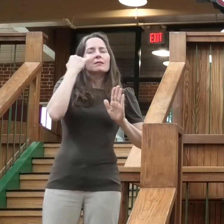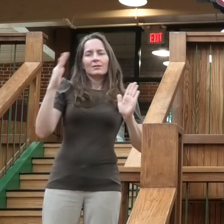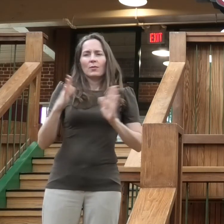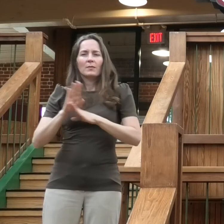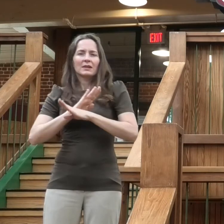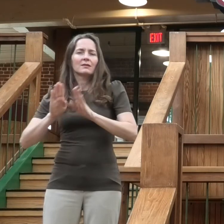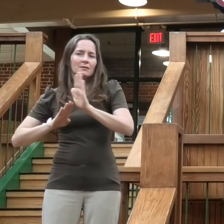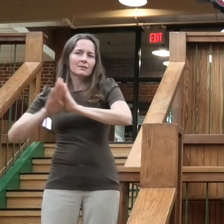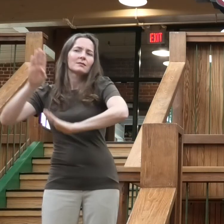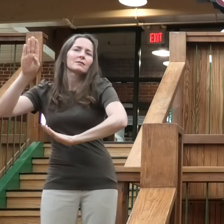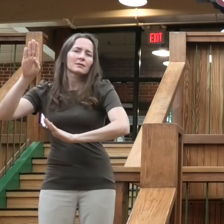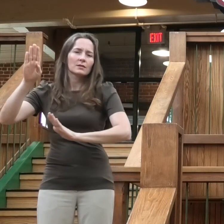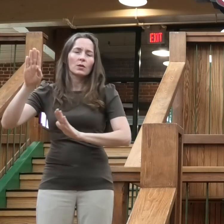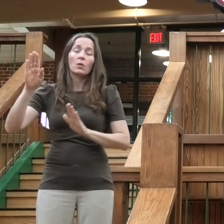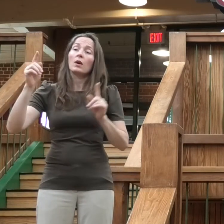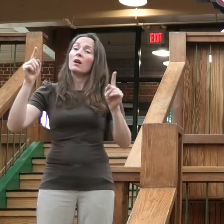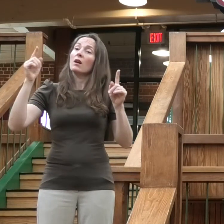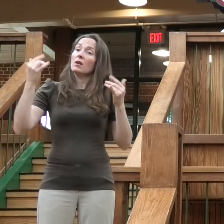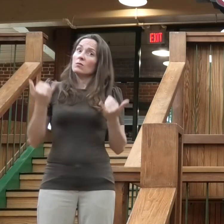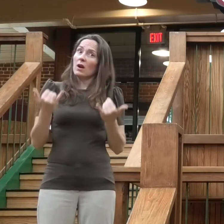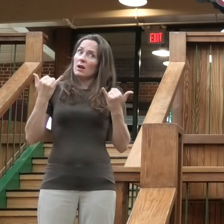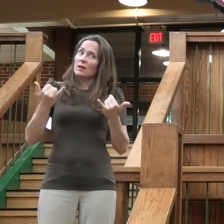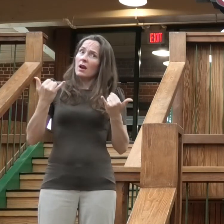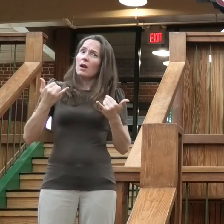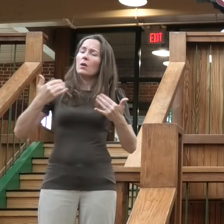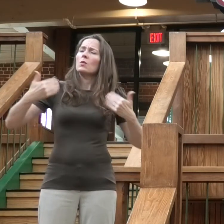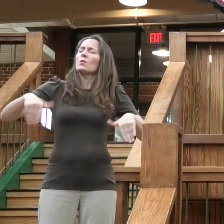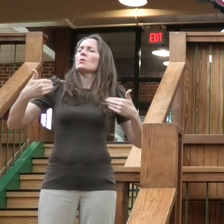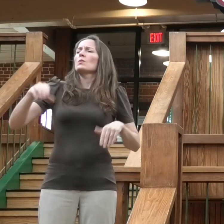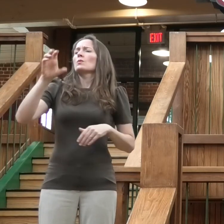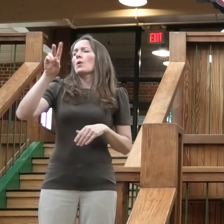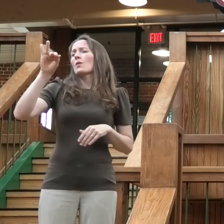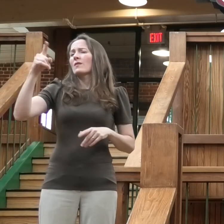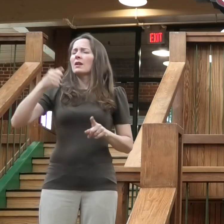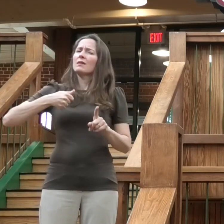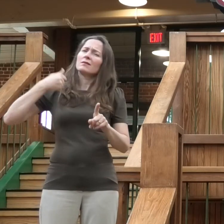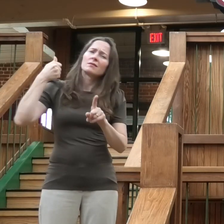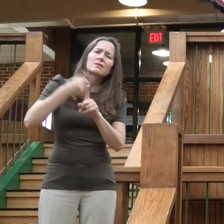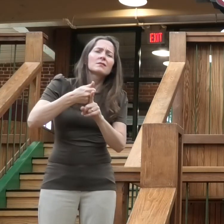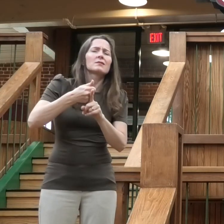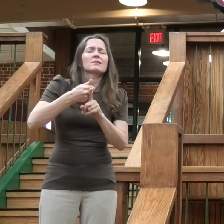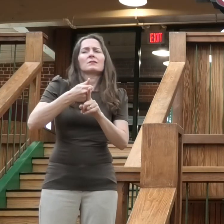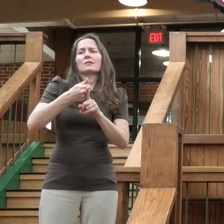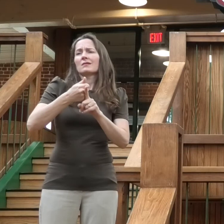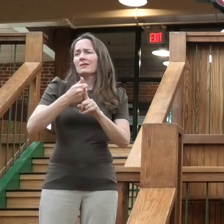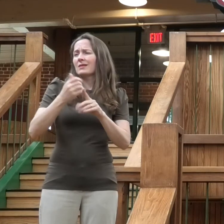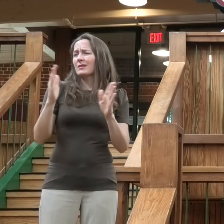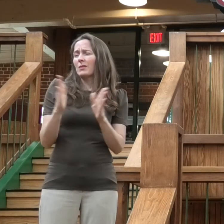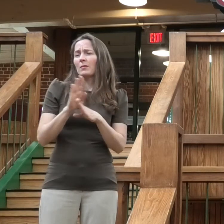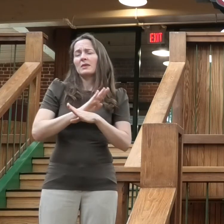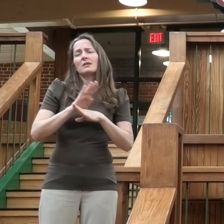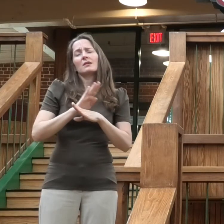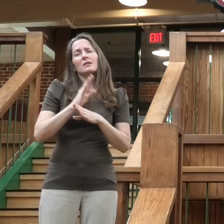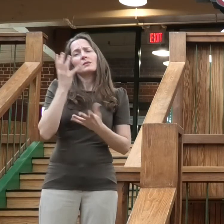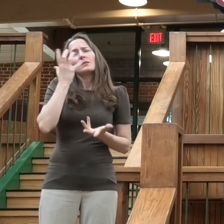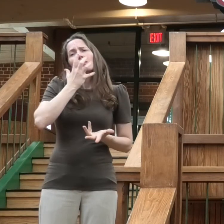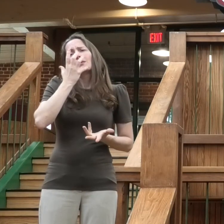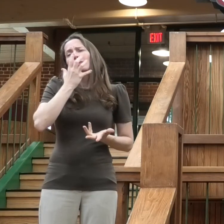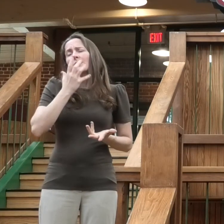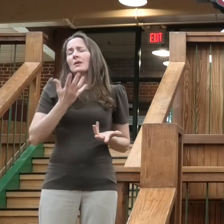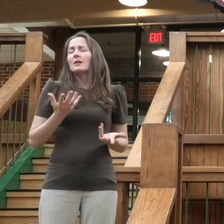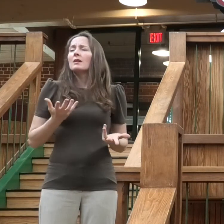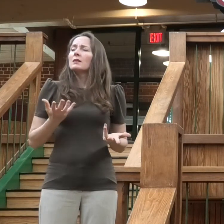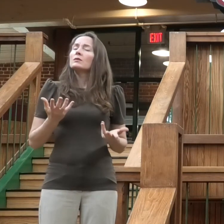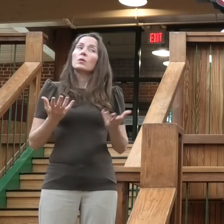catastrophic to the economy and to small businesses as we know. Howard County County Executive Ball and his